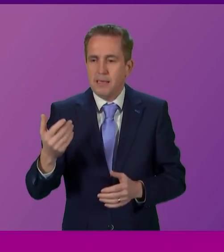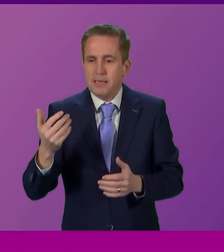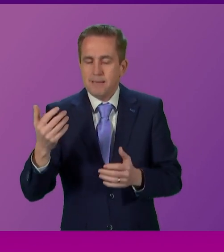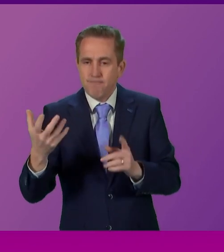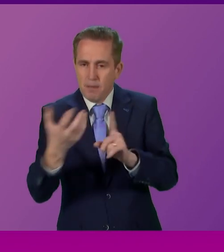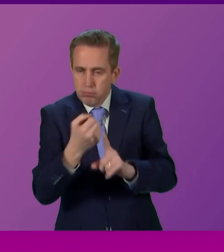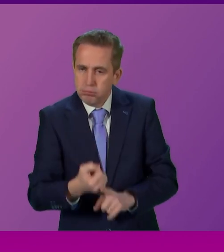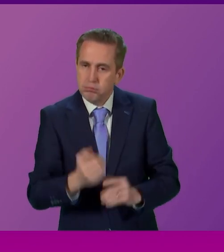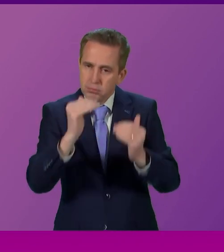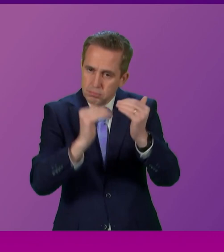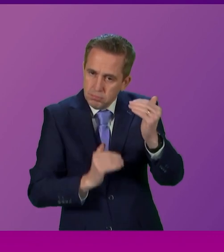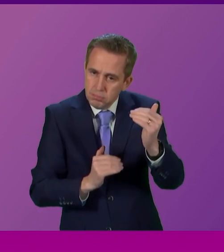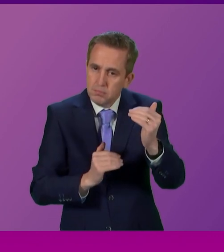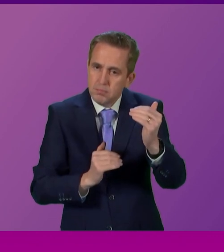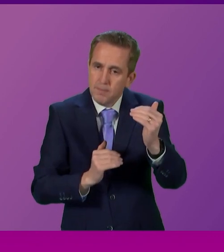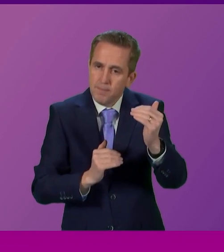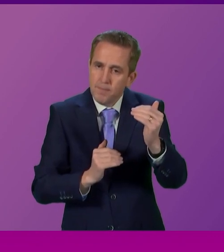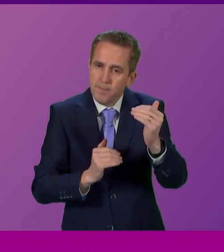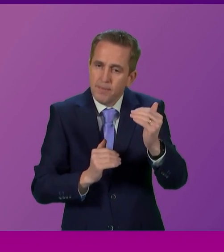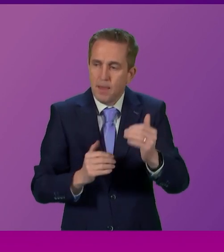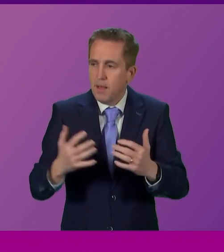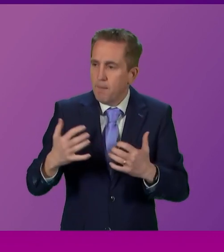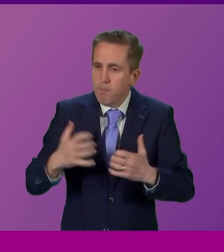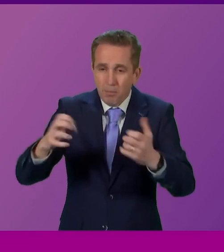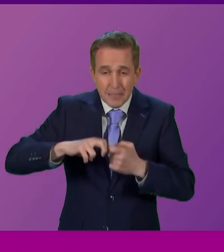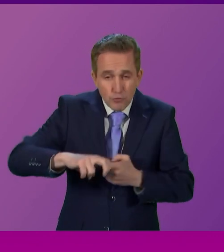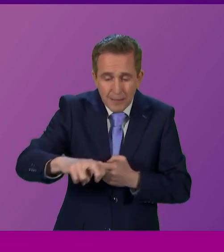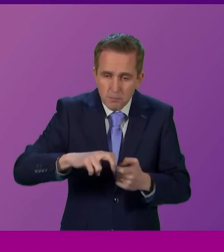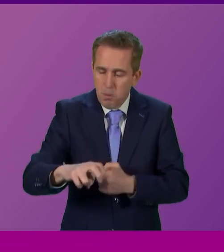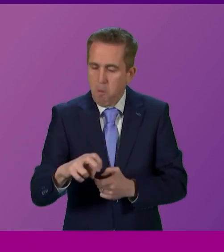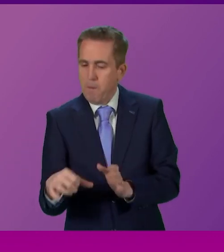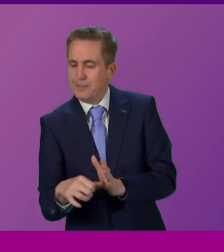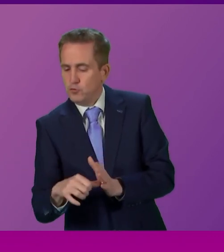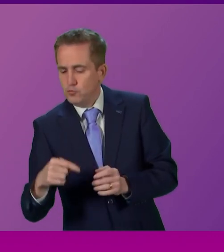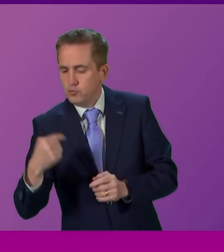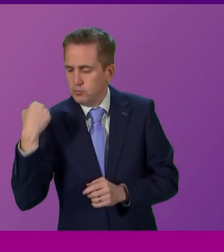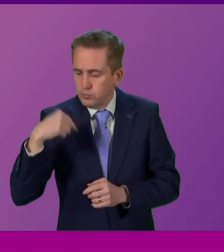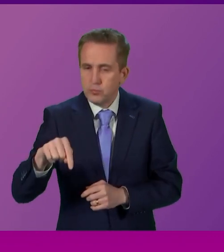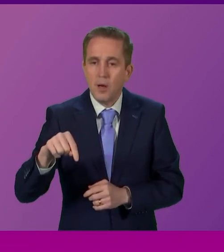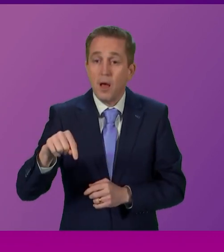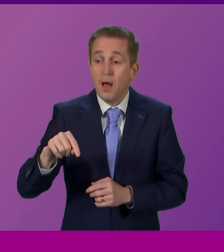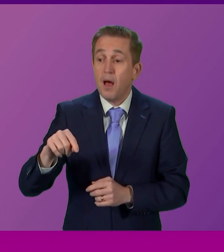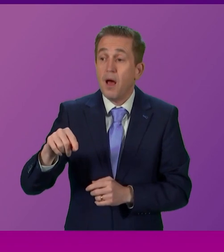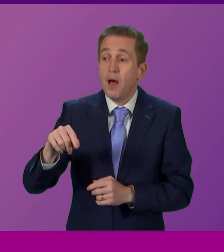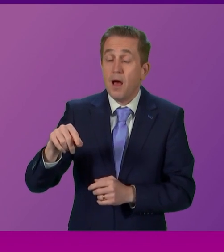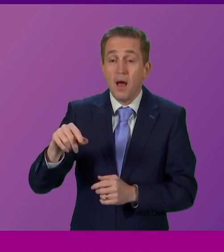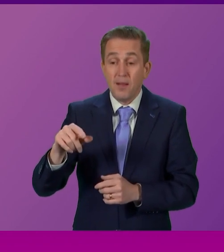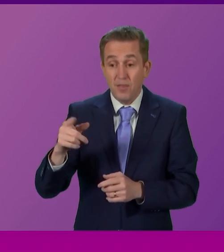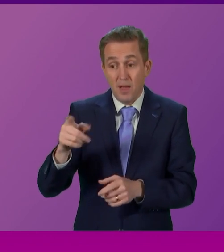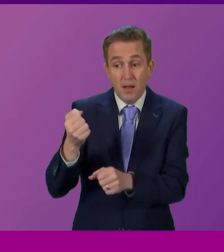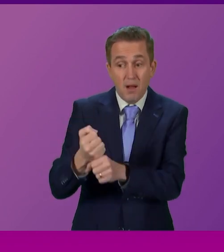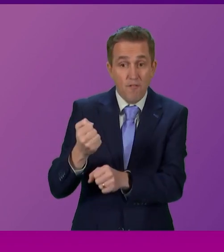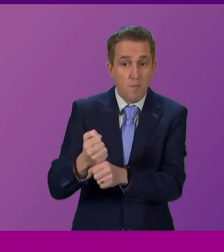seeing increasingly poor performances in public transport. And they are seeing, Deputy Presiding Officer. A Government